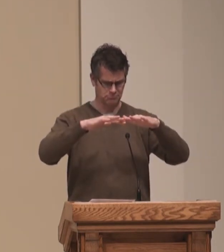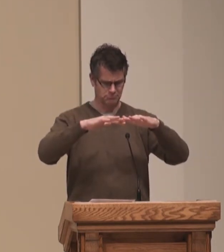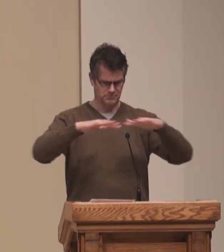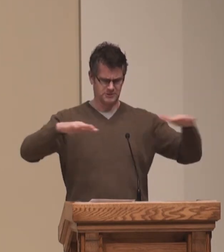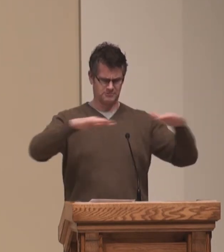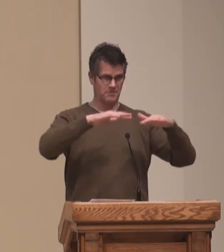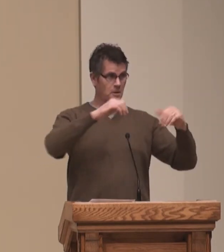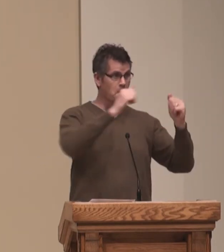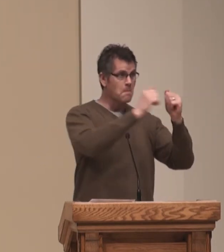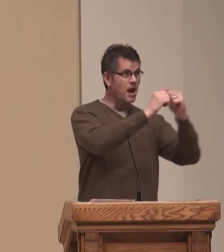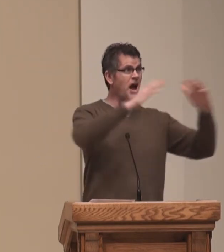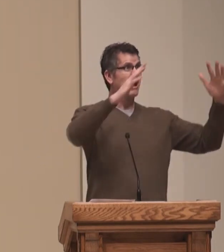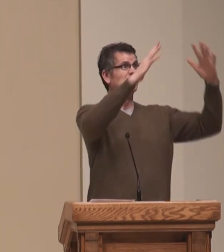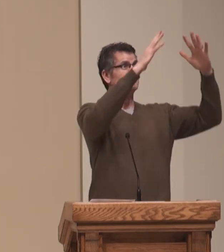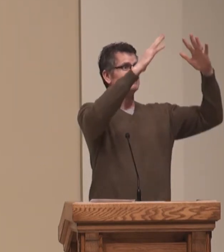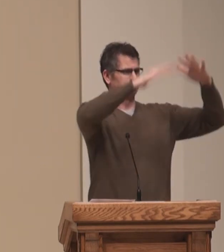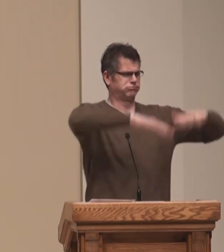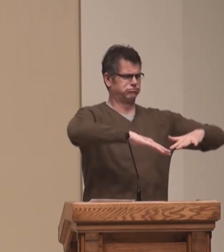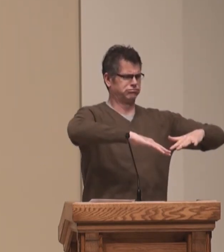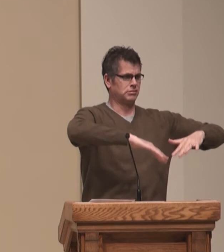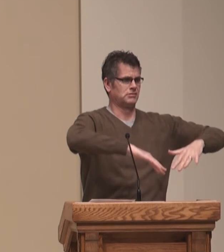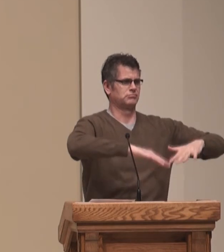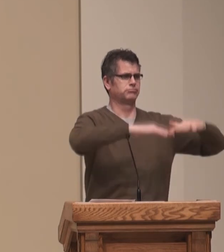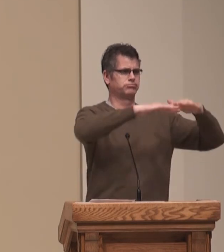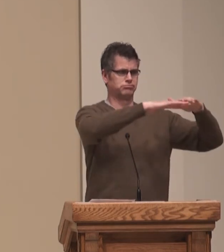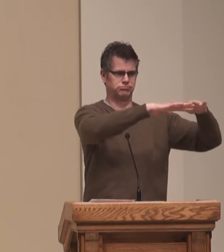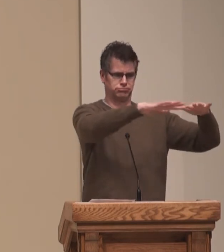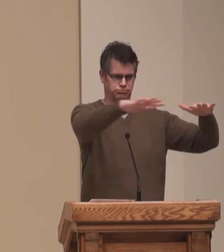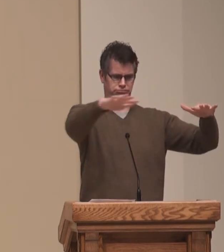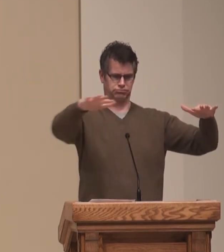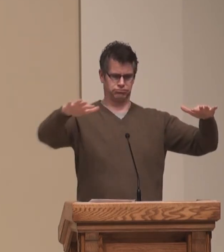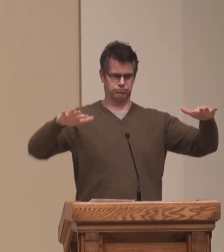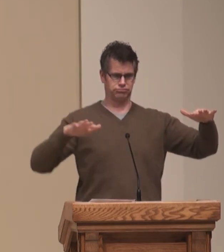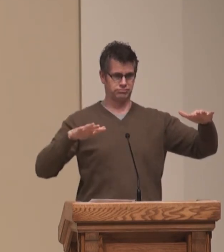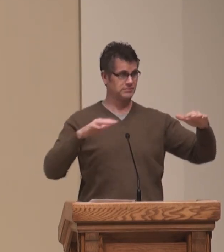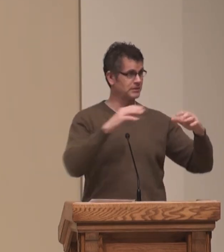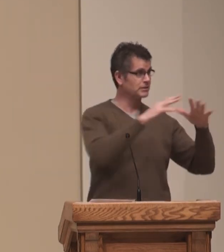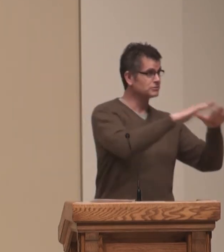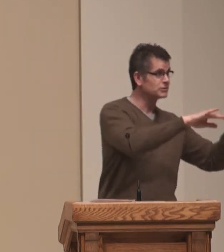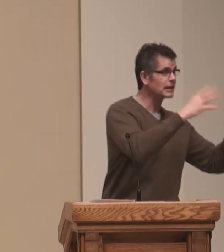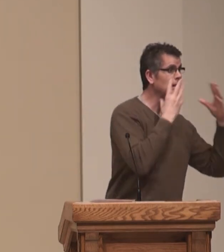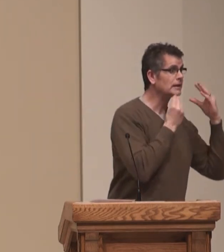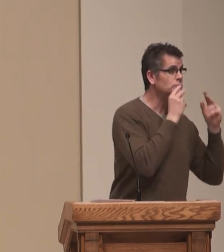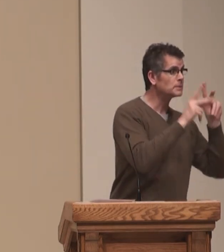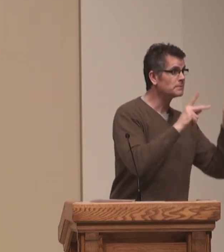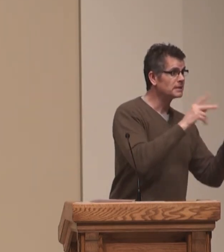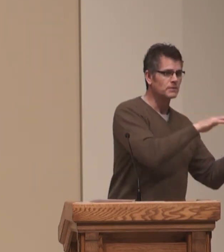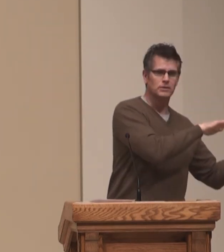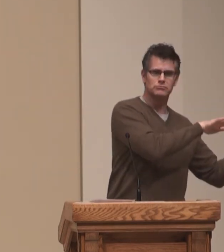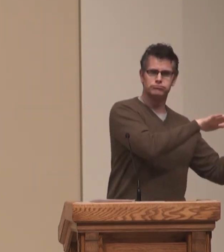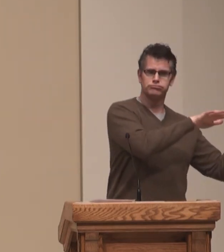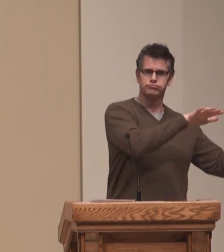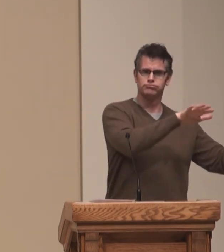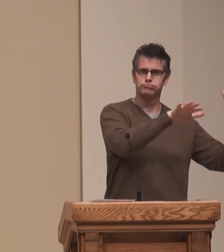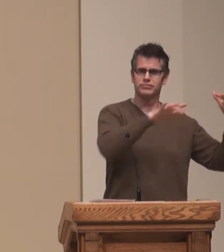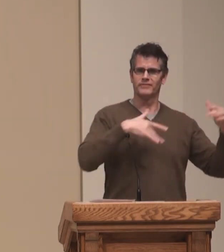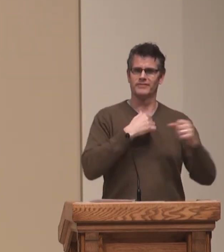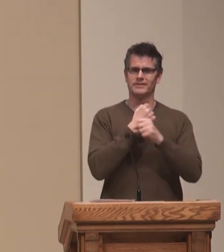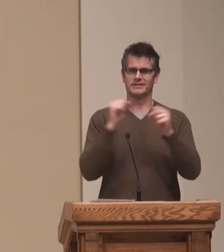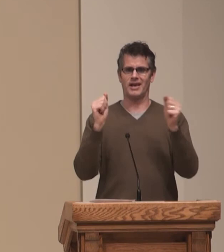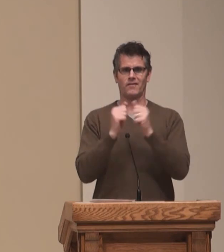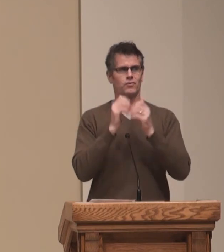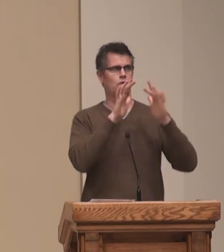But God will bring them back to you. Born aloft in glory as on royal thrones.